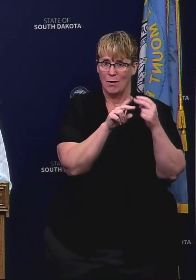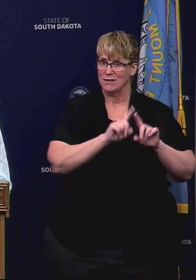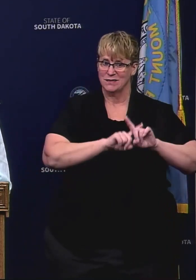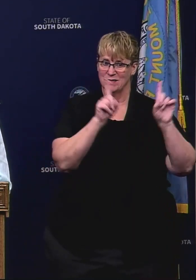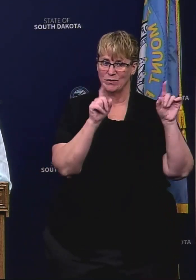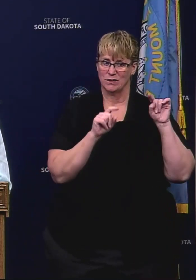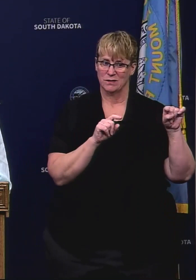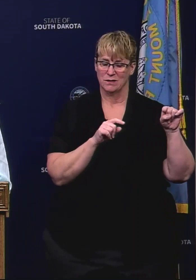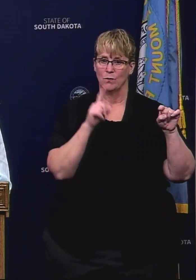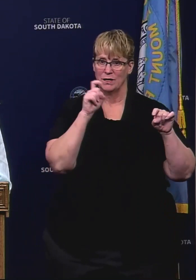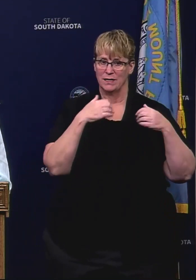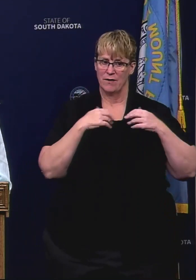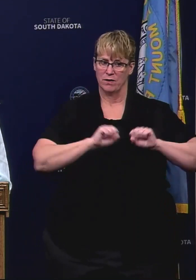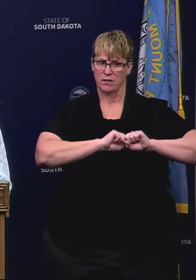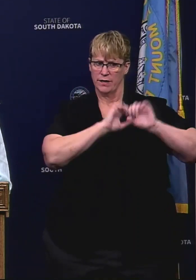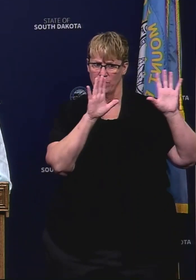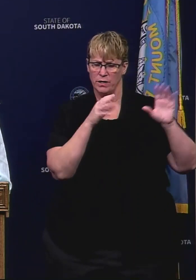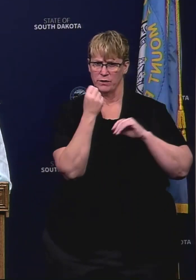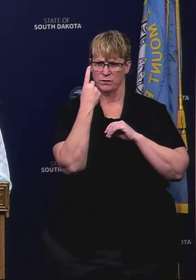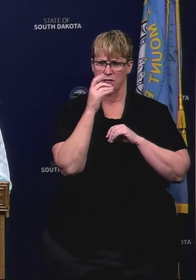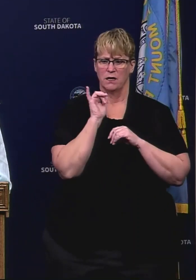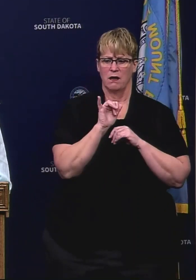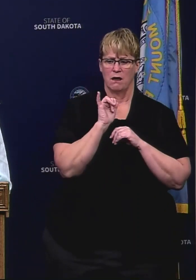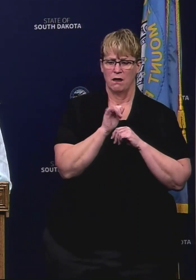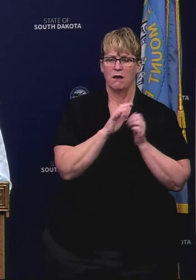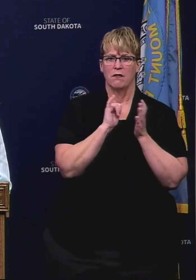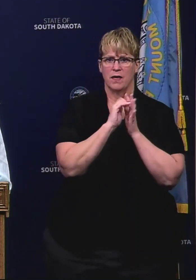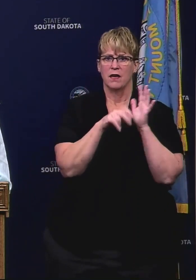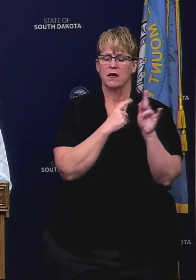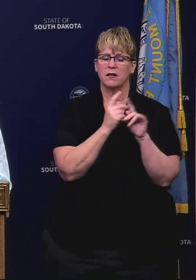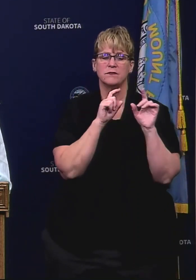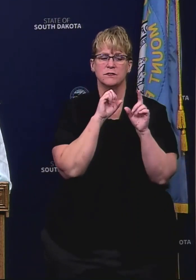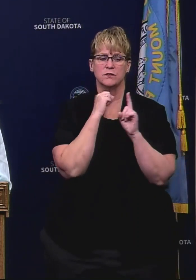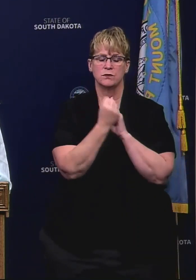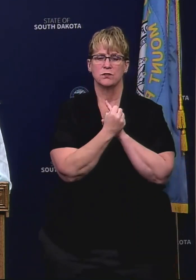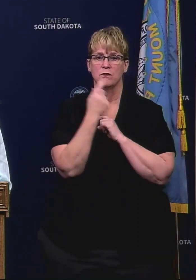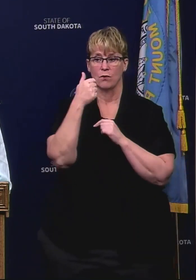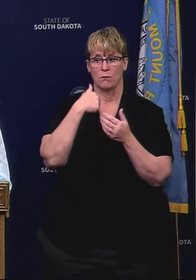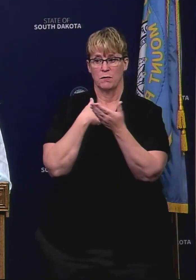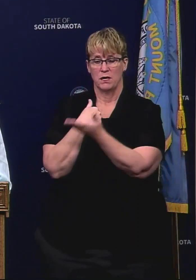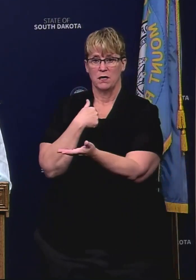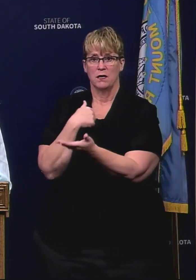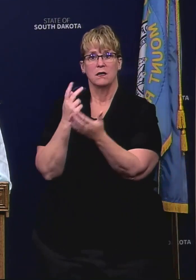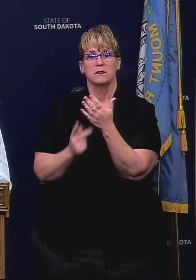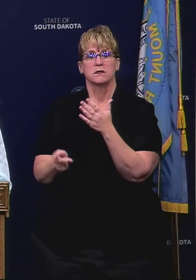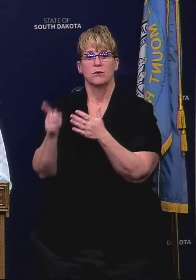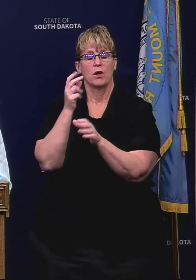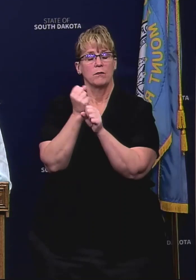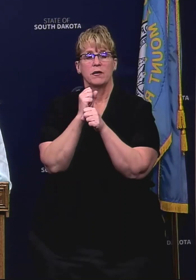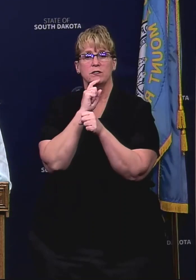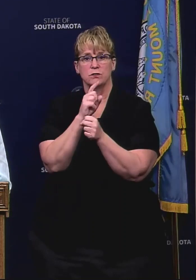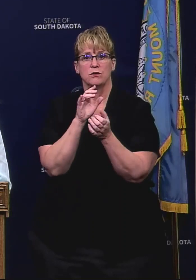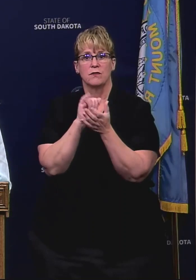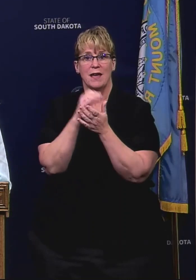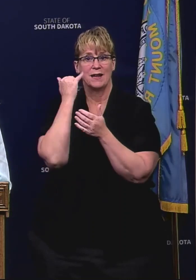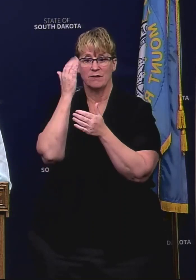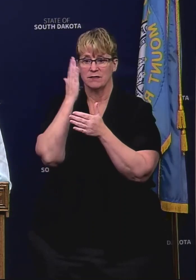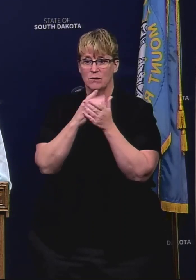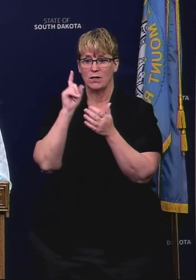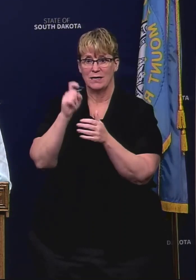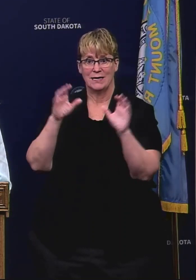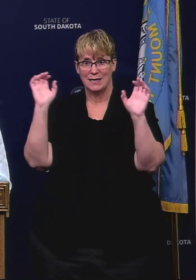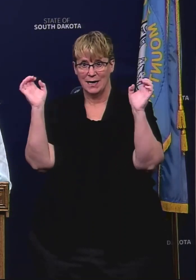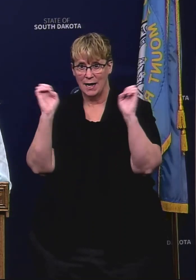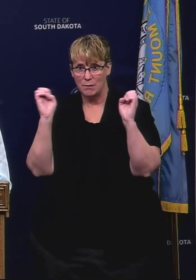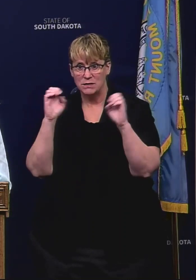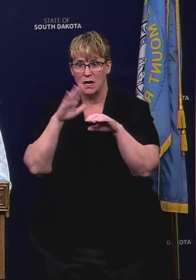and we need to have clarity on on that situation and that for me it's a priority that we make sure that if somebody needs an